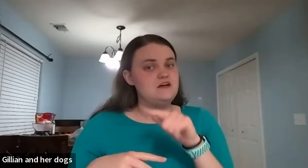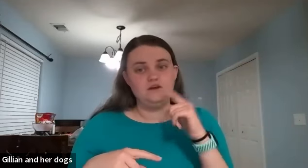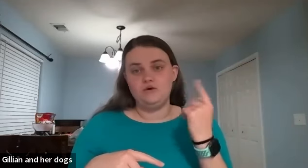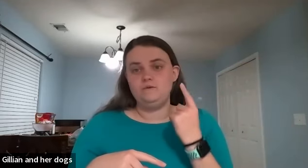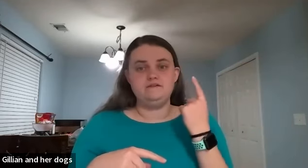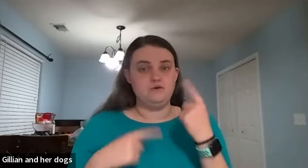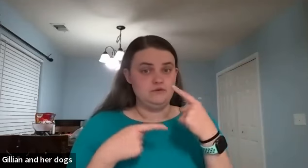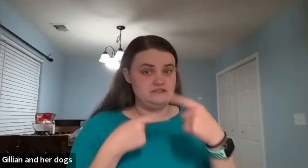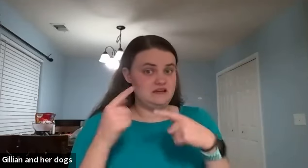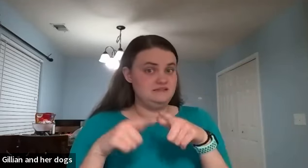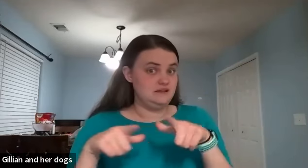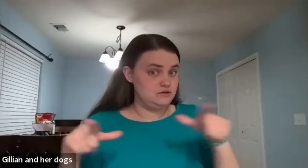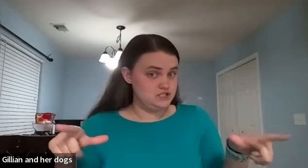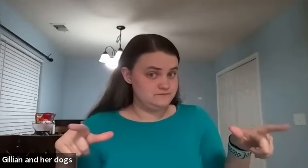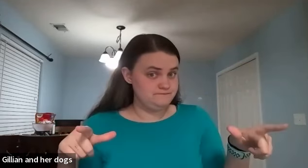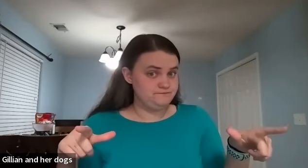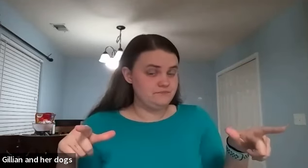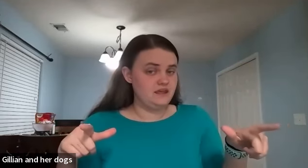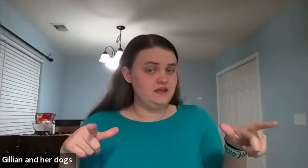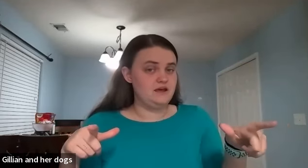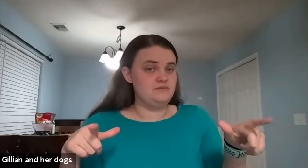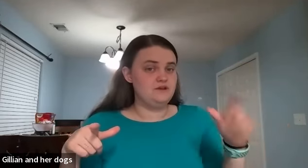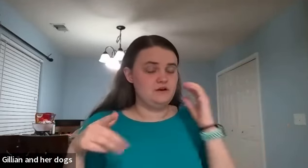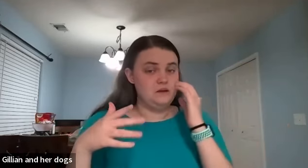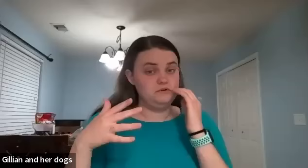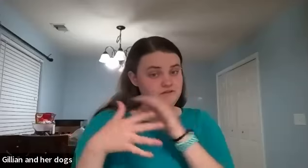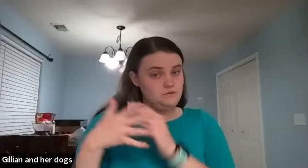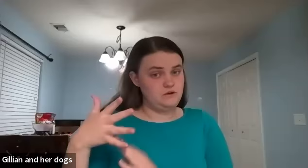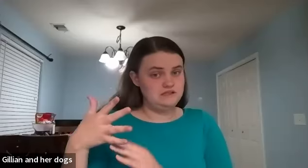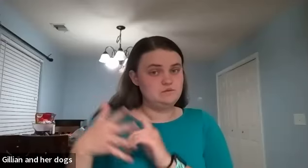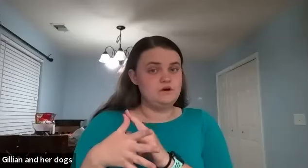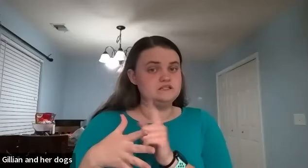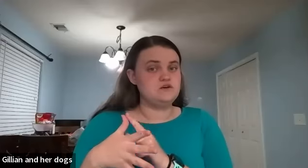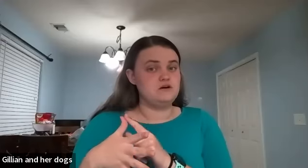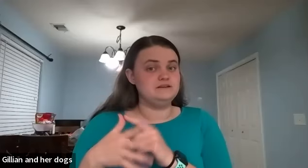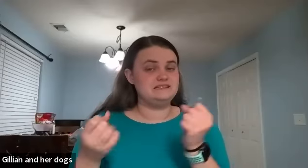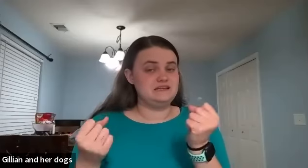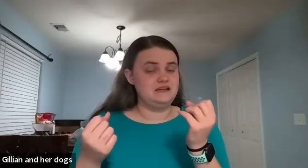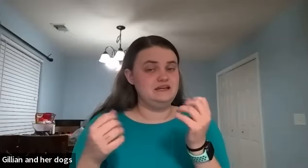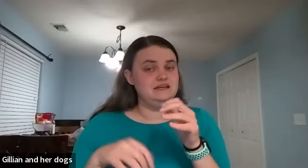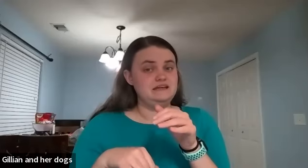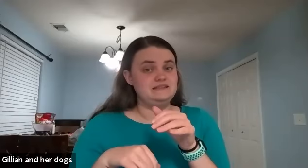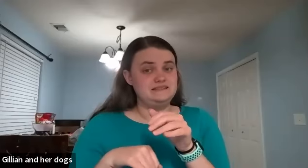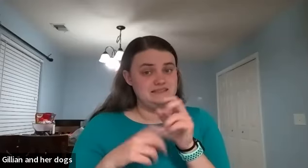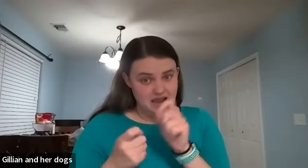not the only form of a sign language and there are a couple of different ones one is called signing exact